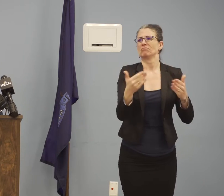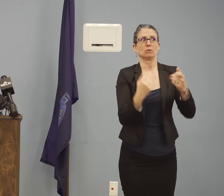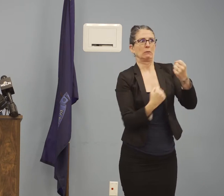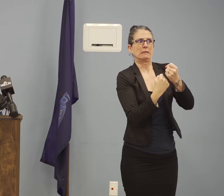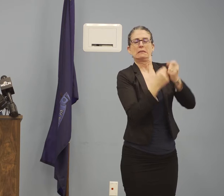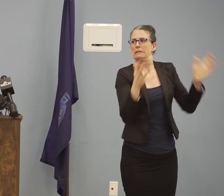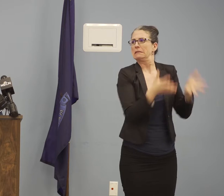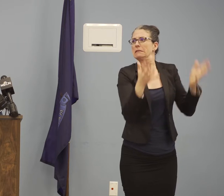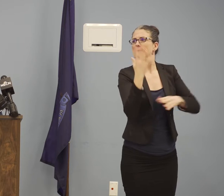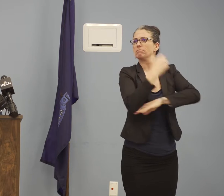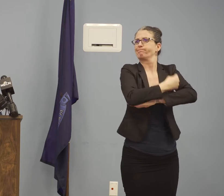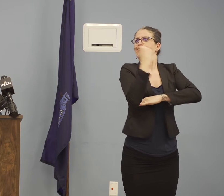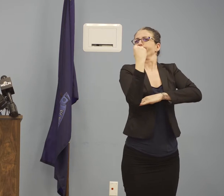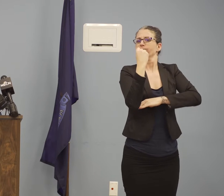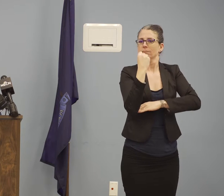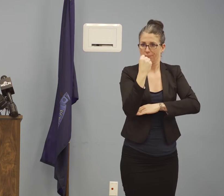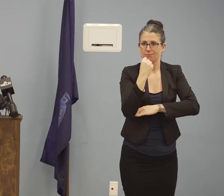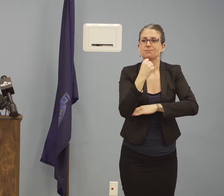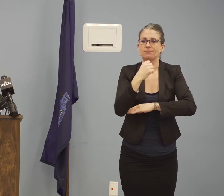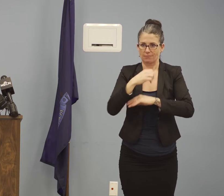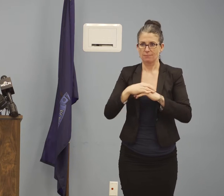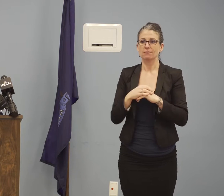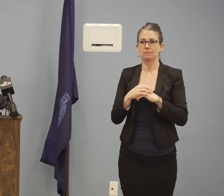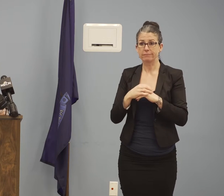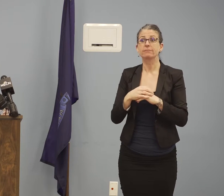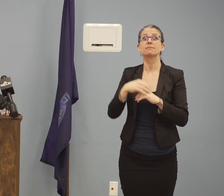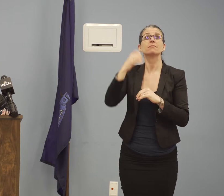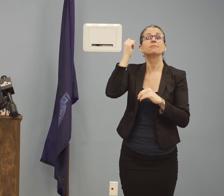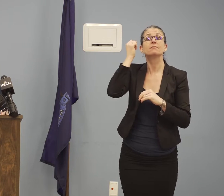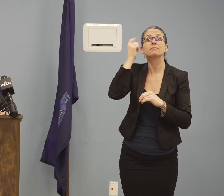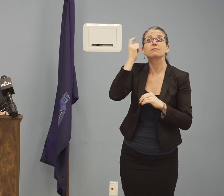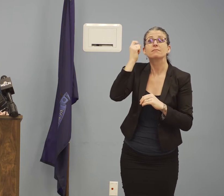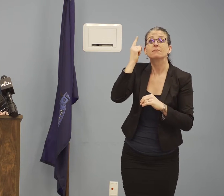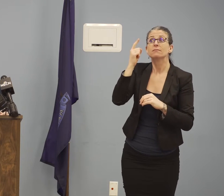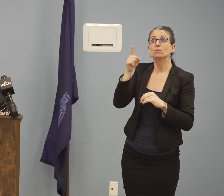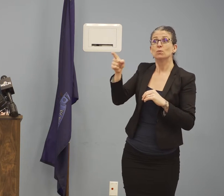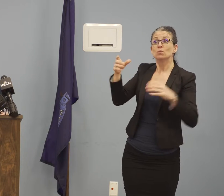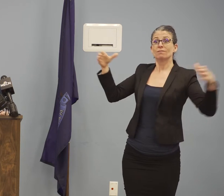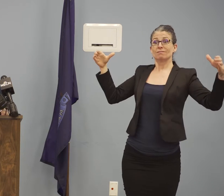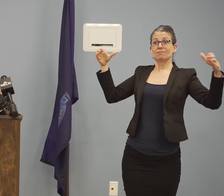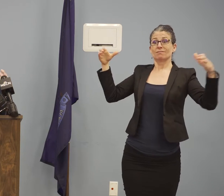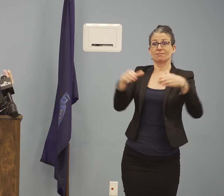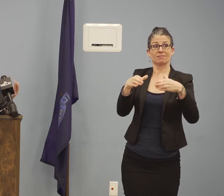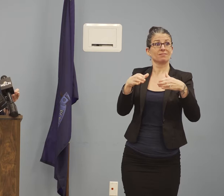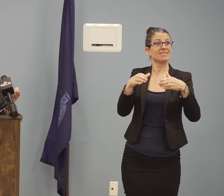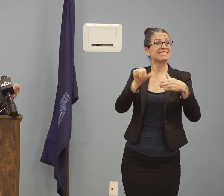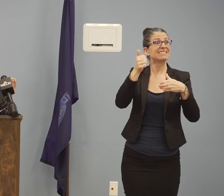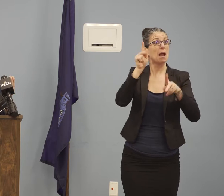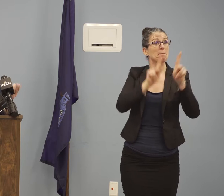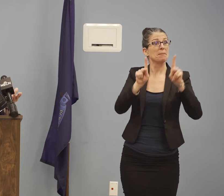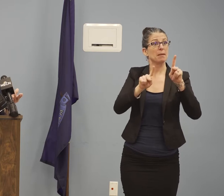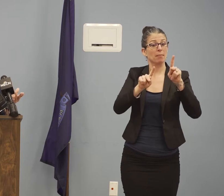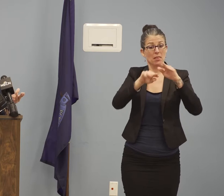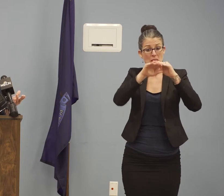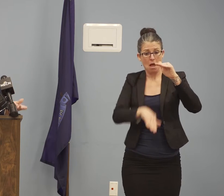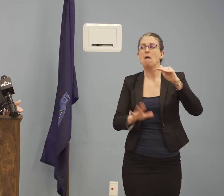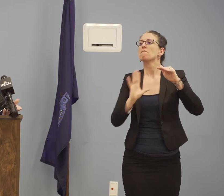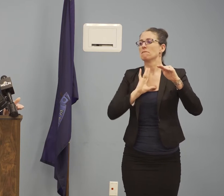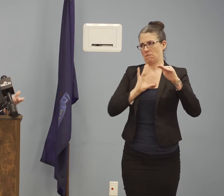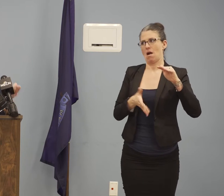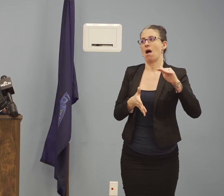that are not work-related. These gatherings include, but are not limited to, community, civic,